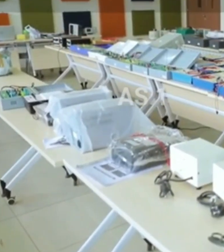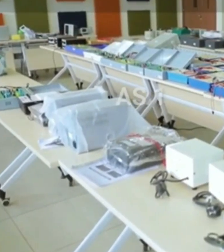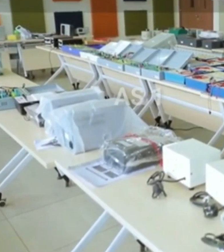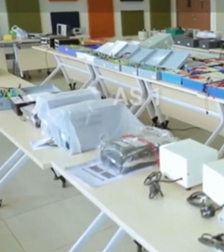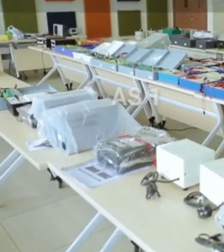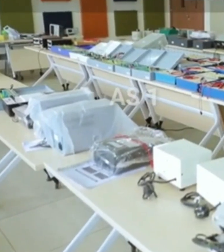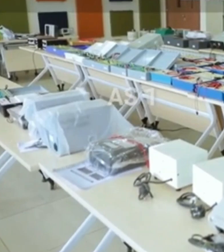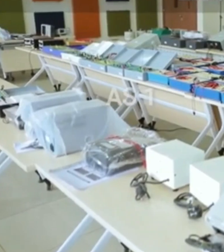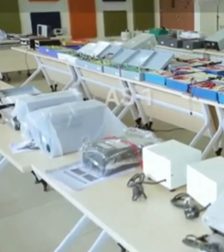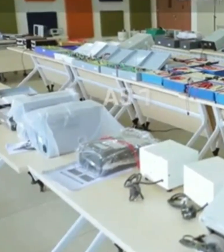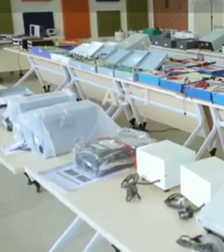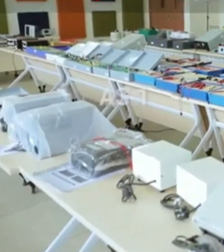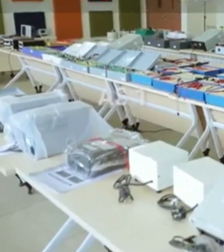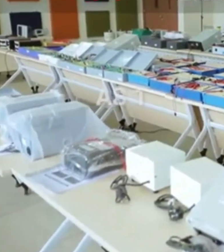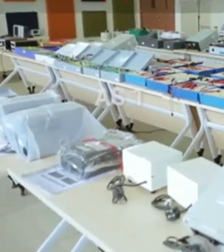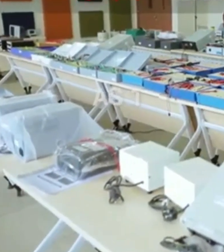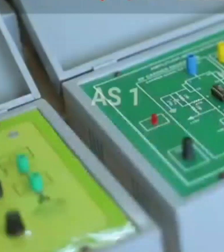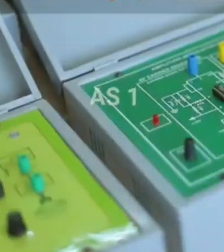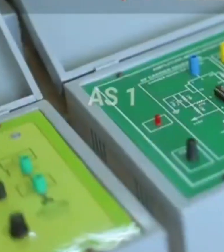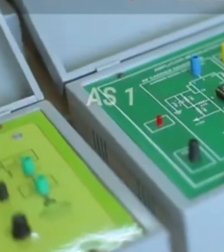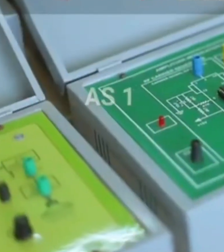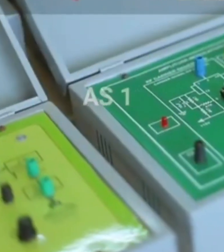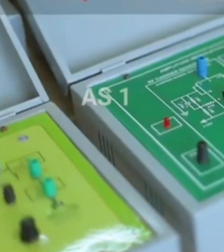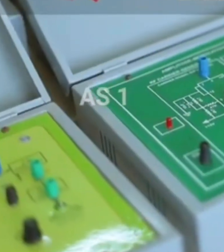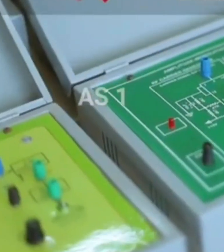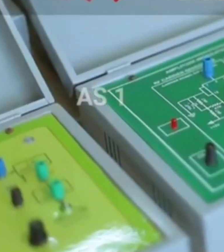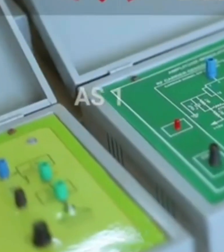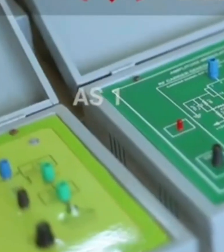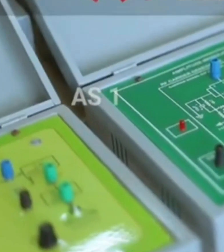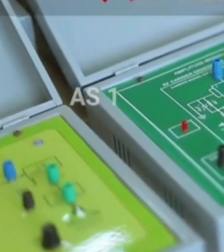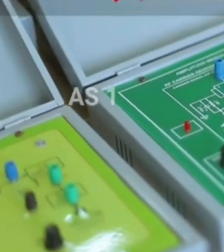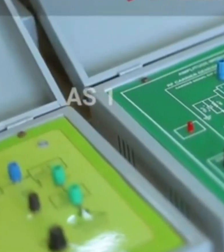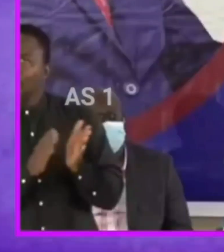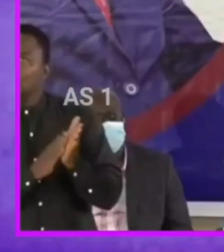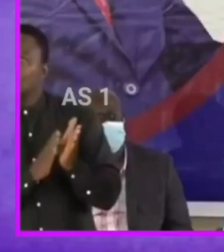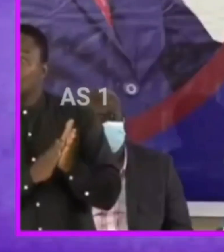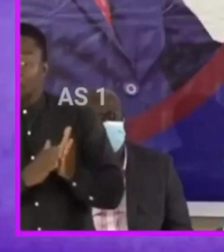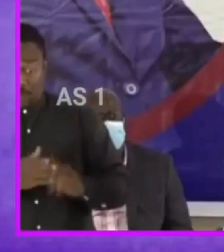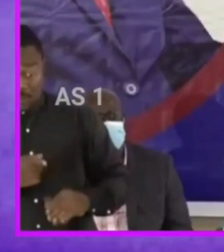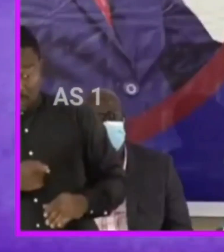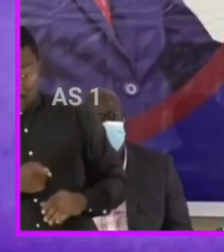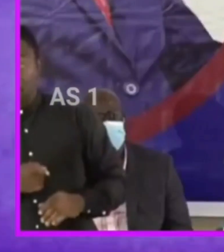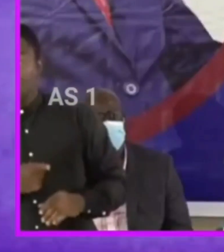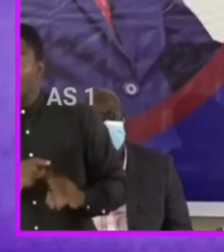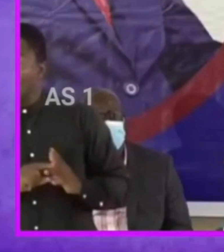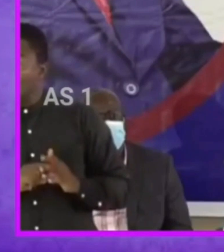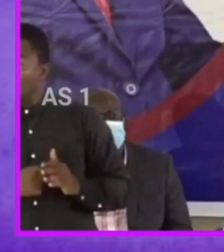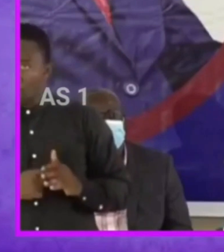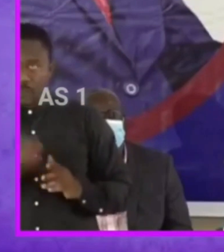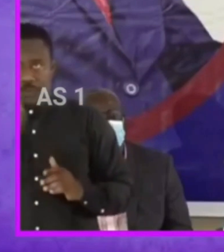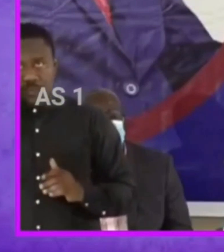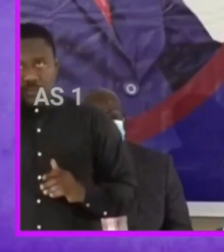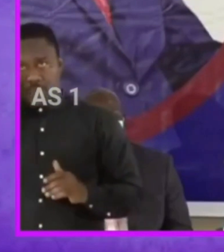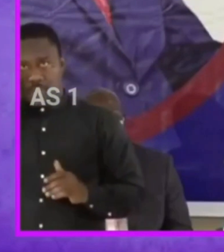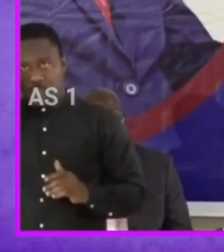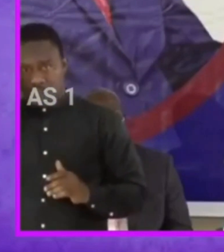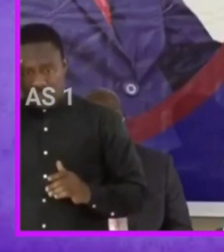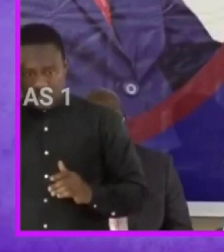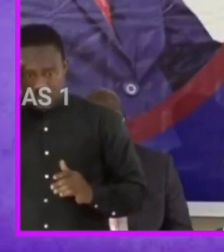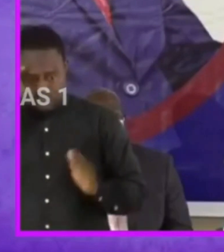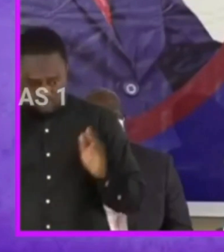about aeronautical sciences from primary school so when the students begin immersing themselves